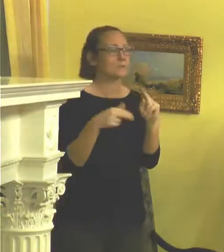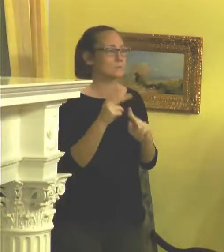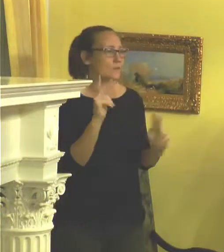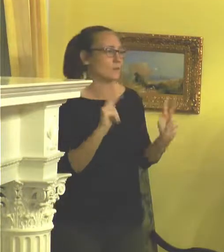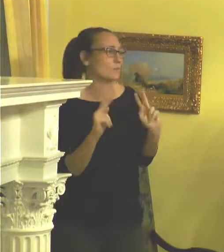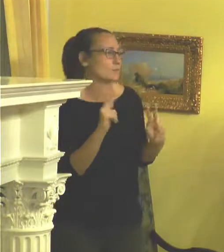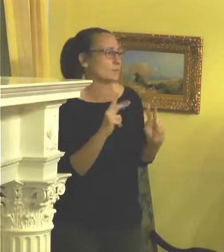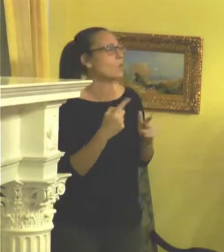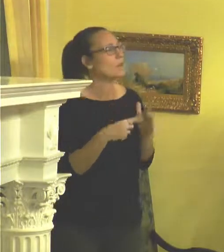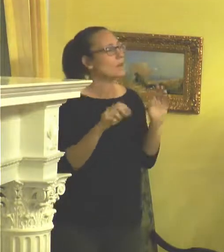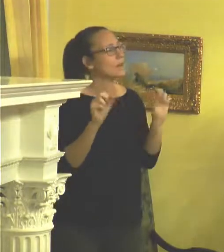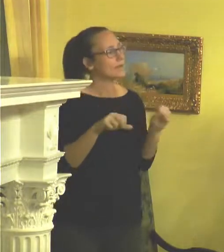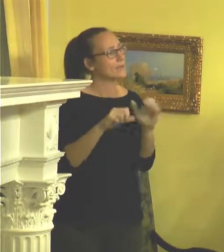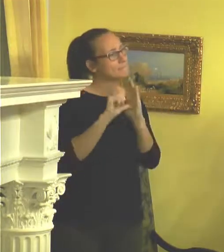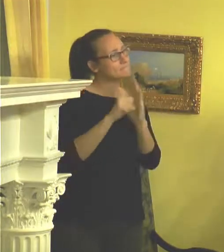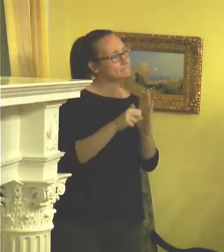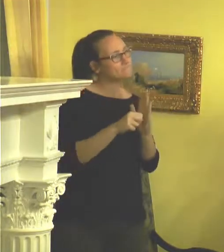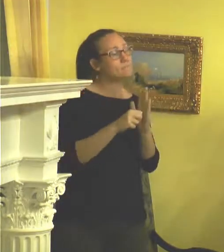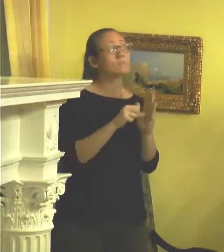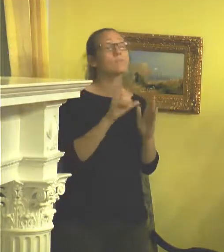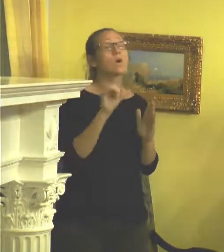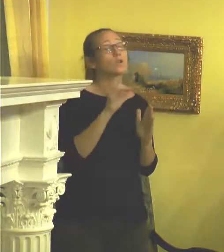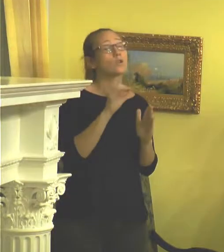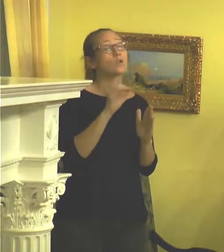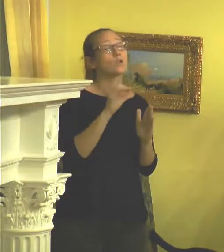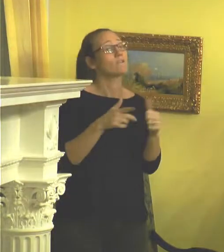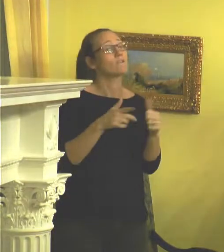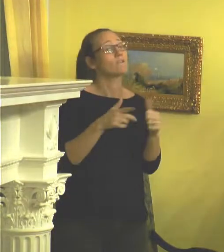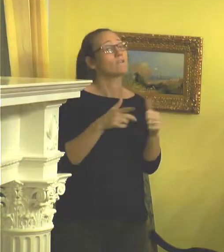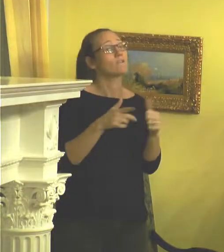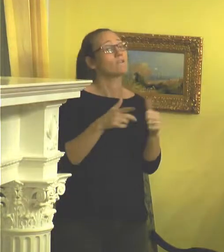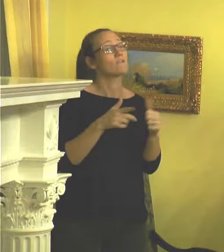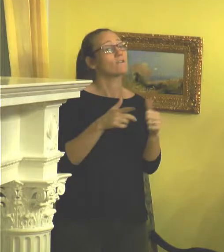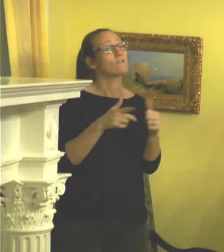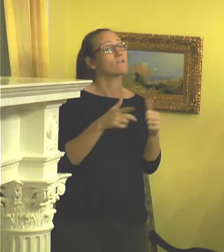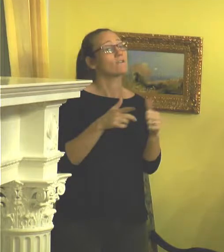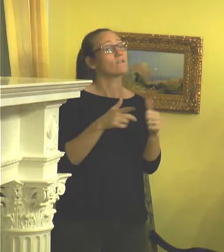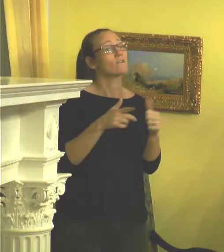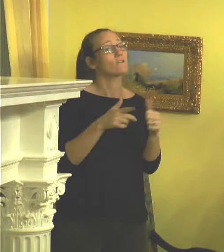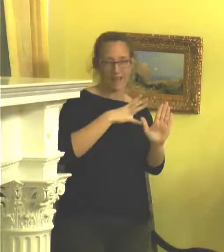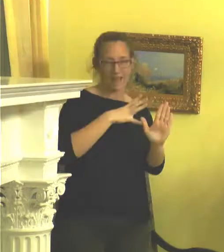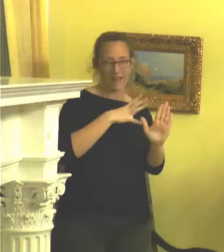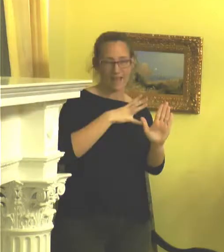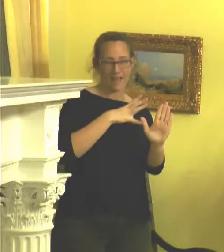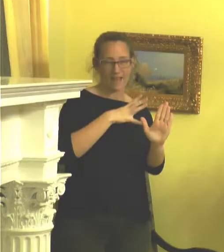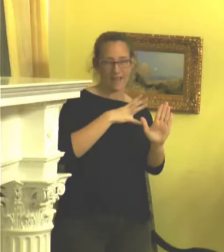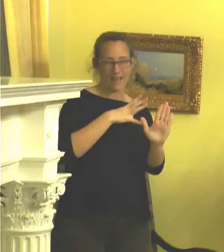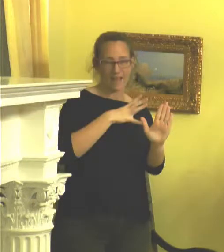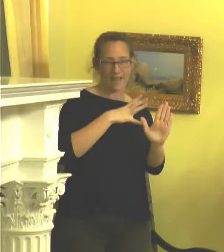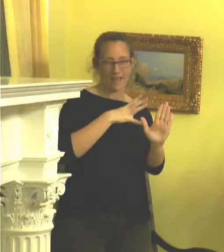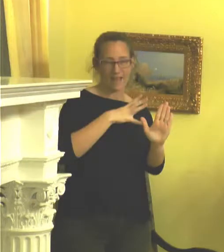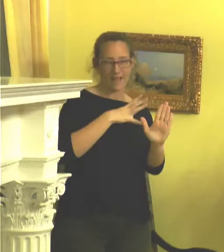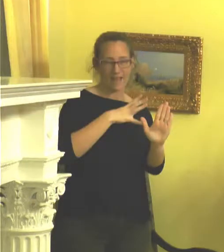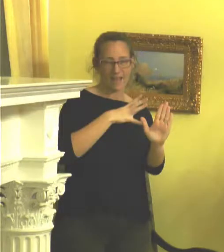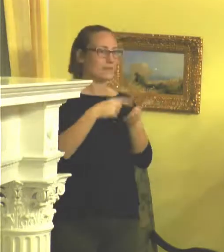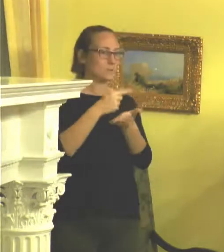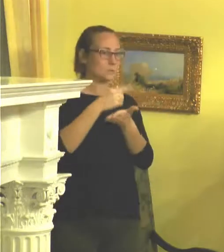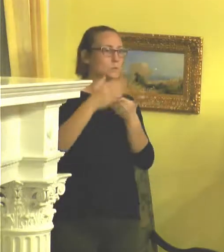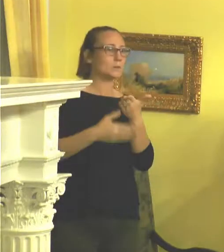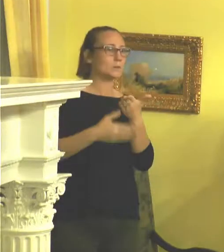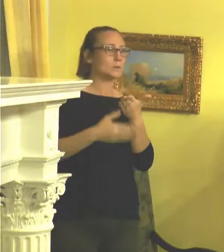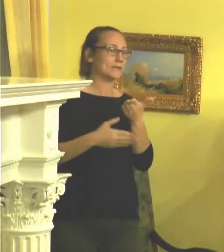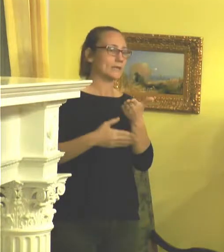Like what I can highlight. It'll also be my first time really featuring men. I do have a painting in a show that opens this weekend that has a